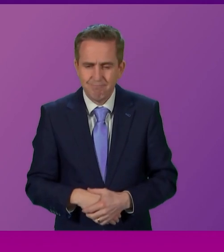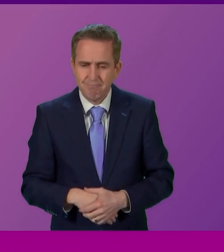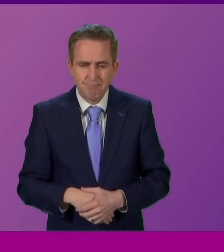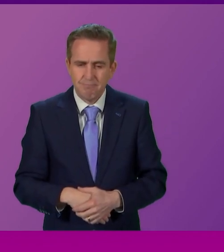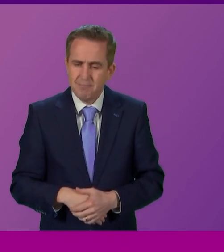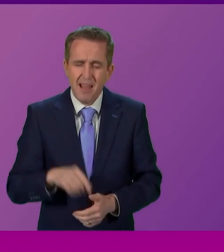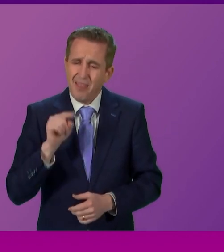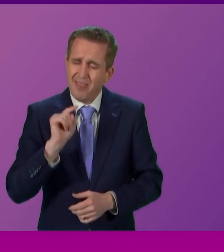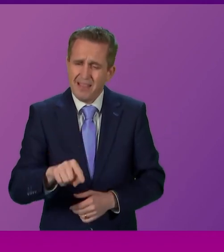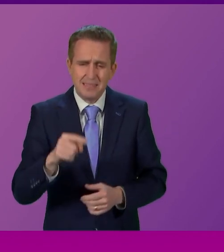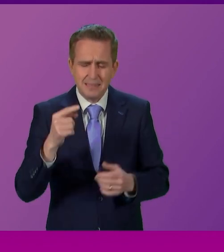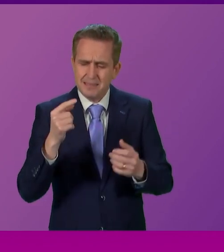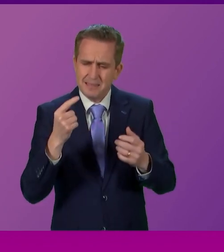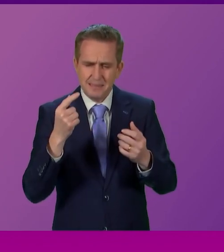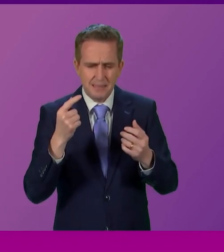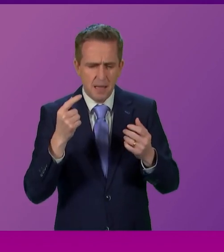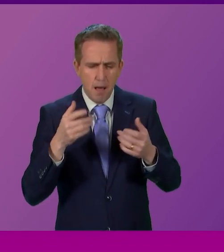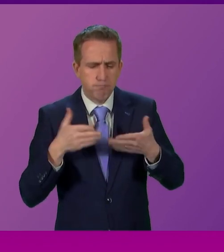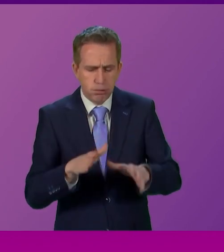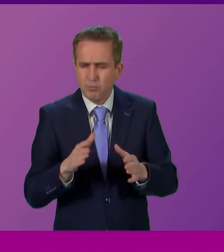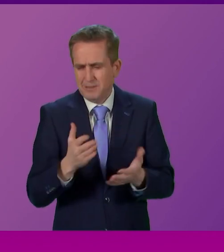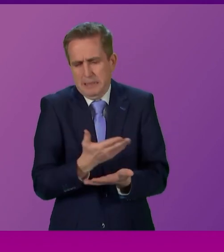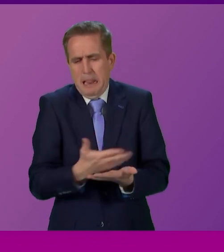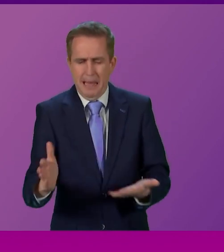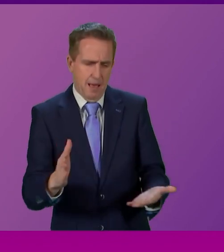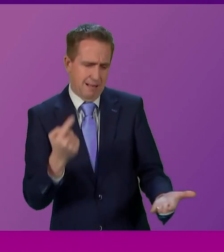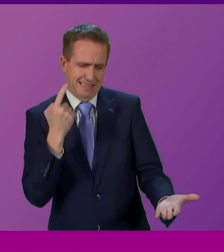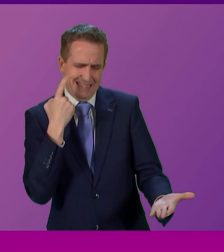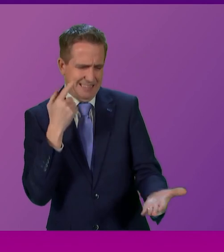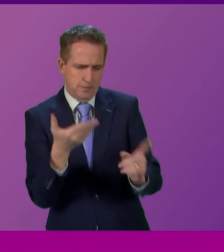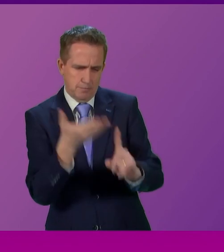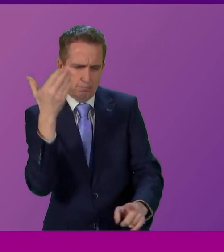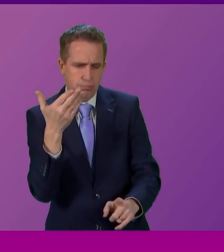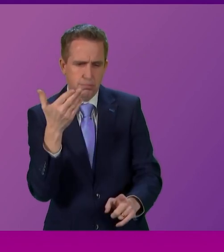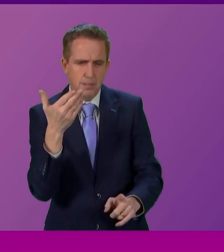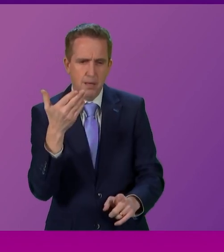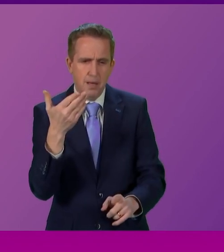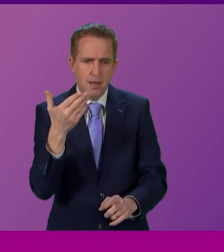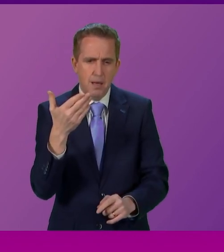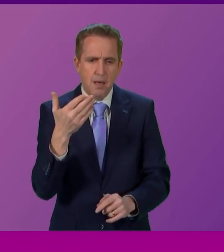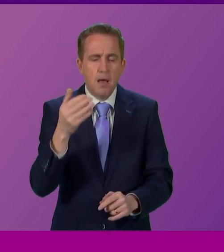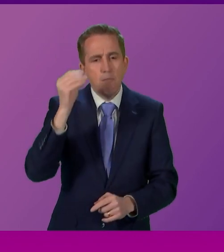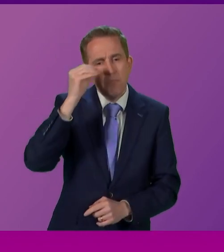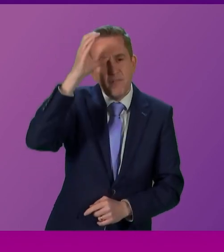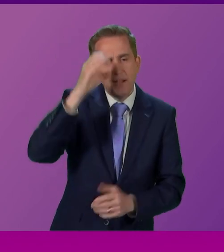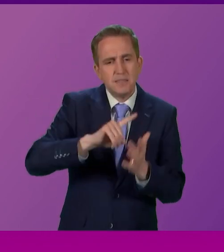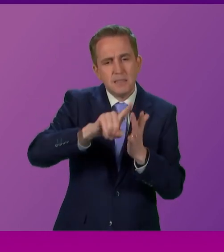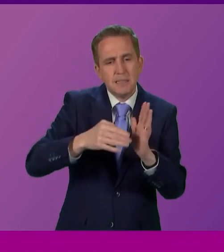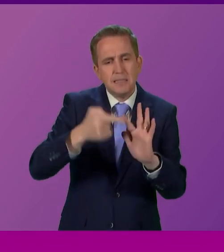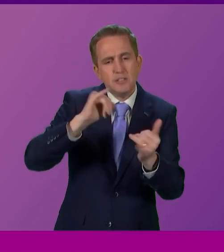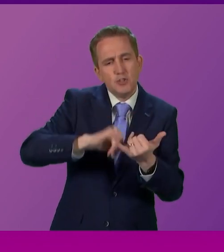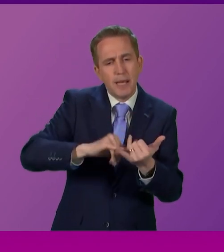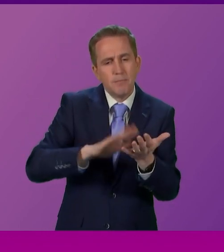idea should be obvious to everyone. As the constitutional politics expert Professor James Mitchell